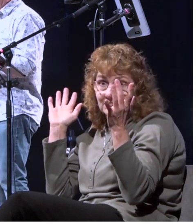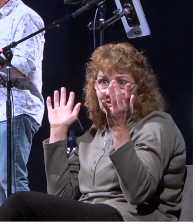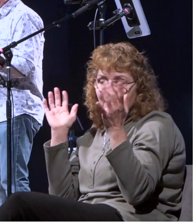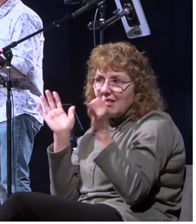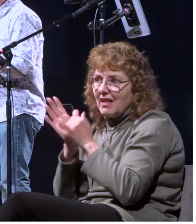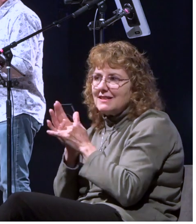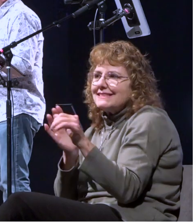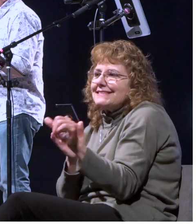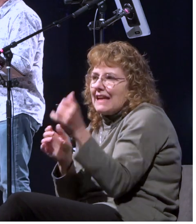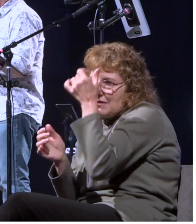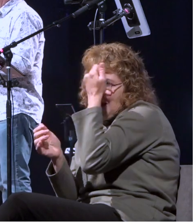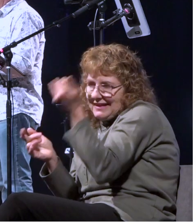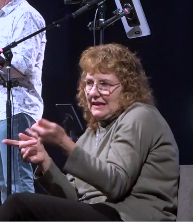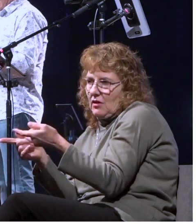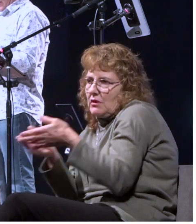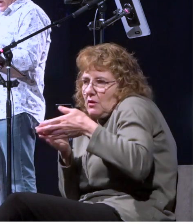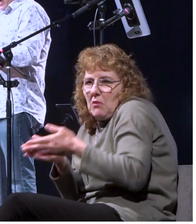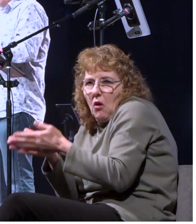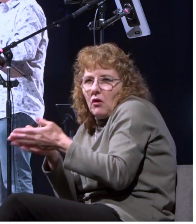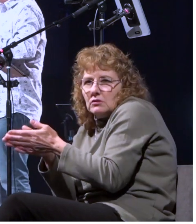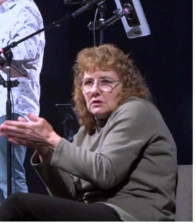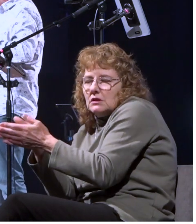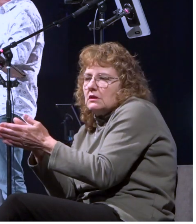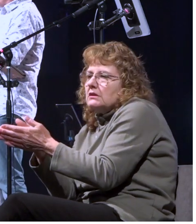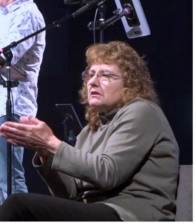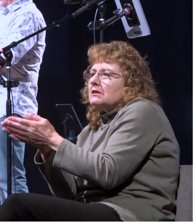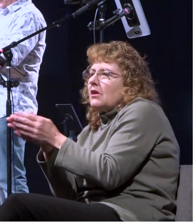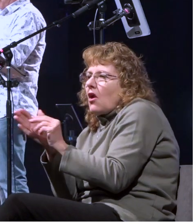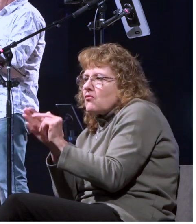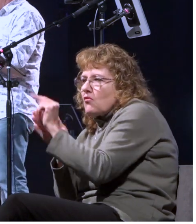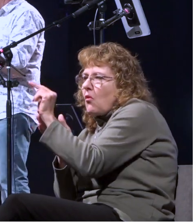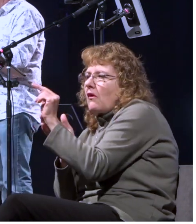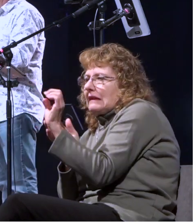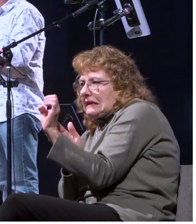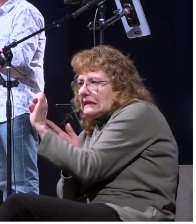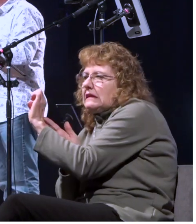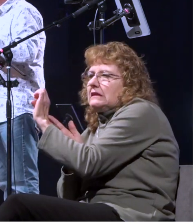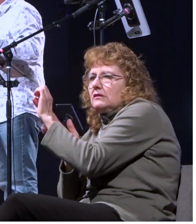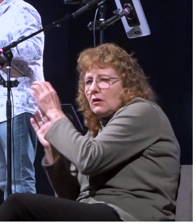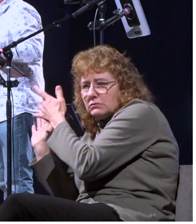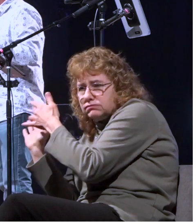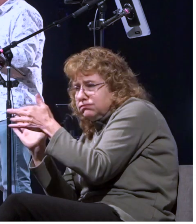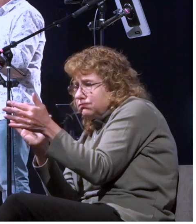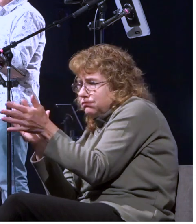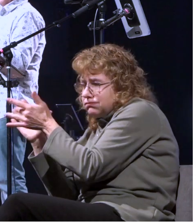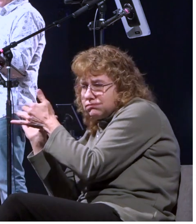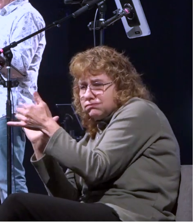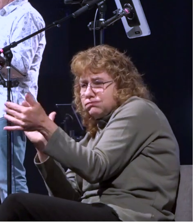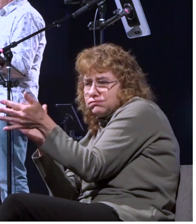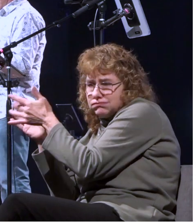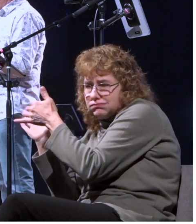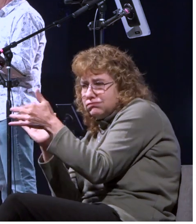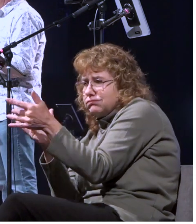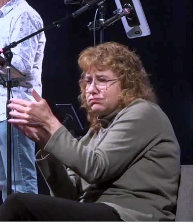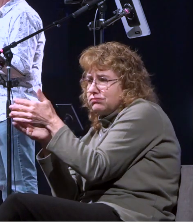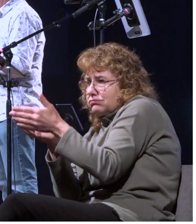the same thing this uricleidon it was a a northeastern that would blow uh that it was you know a difficult